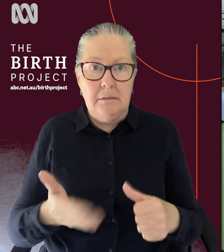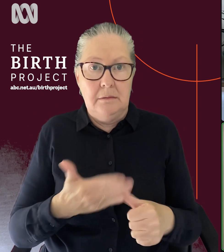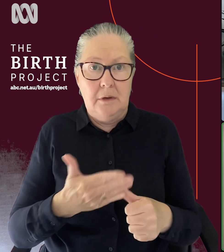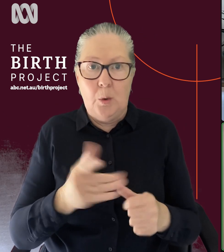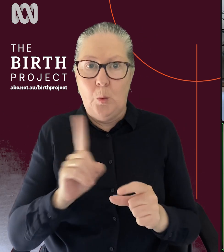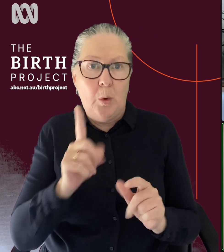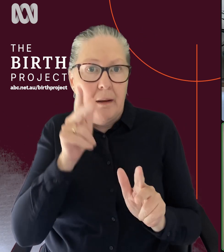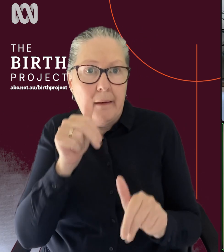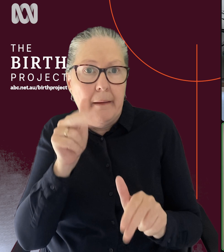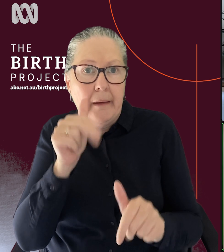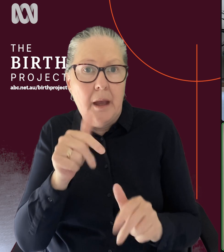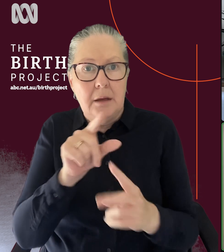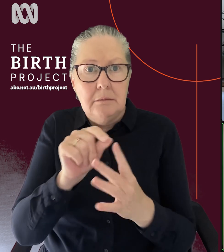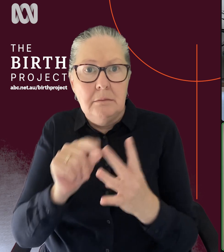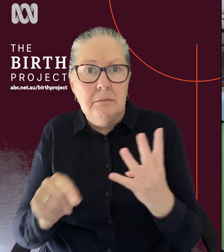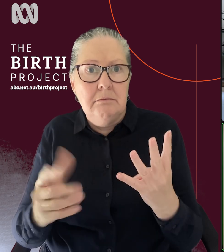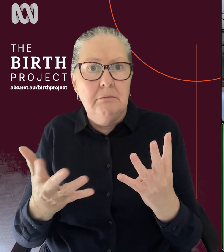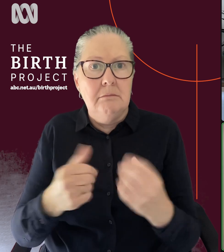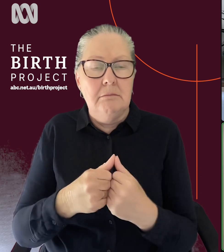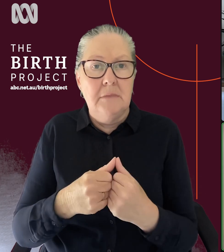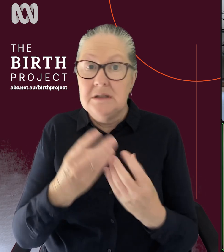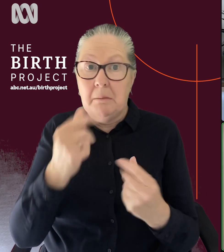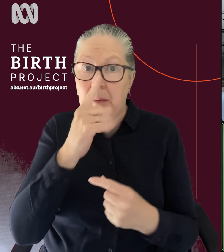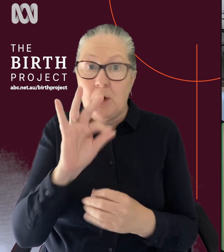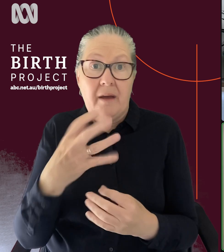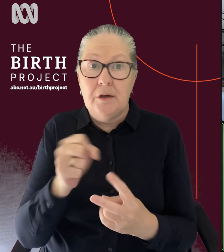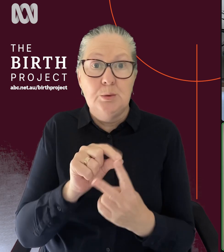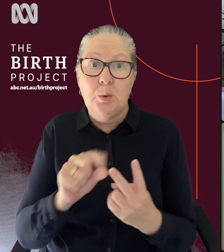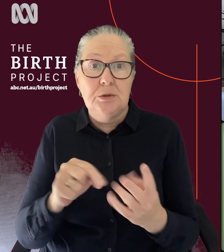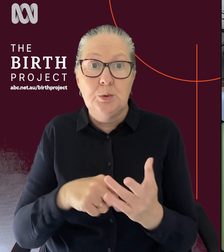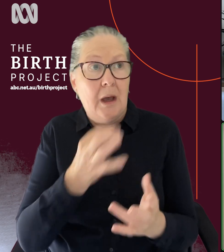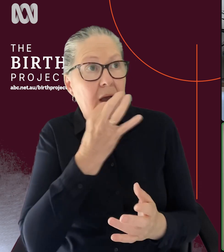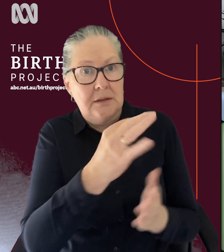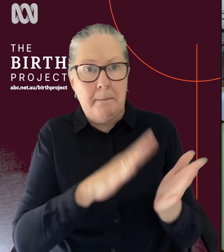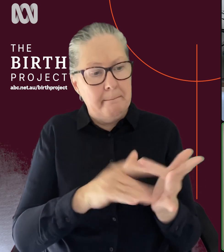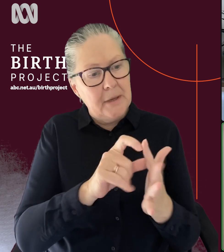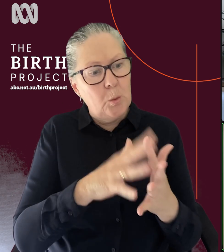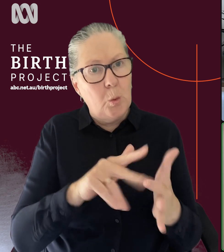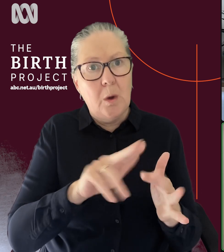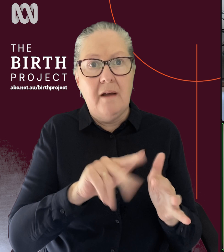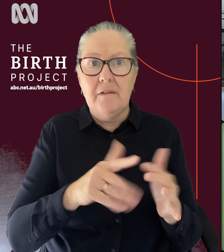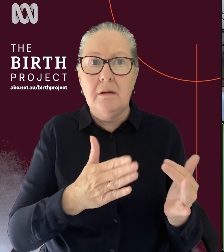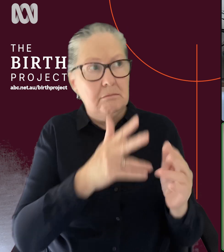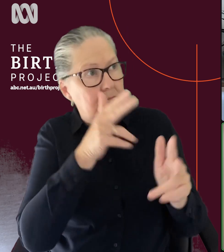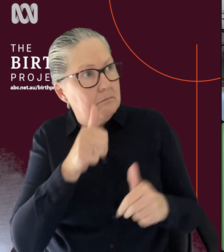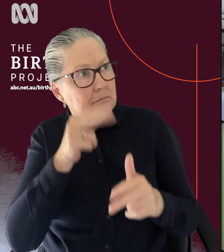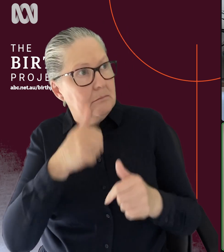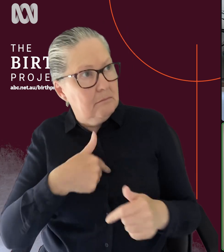or the options you have. Some people don't have the option to then ask for a midwife for their duration of their care or they perhaps